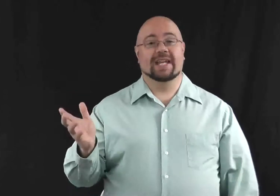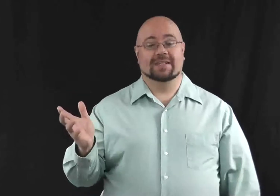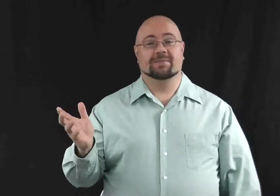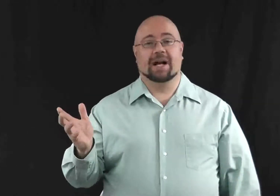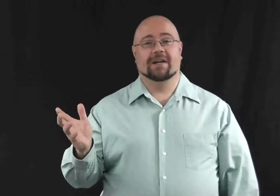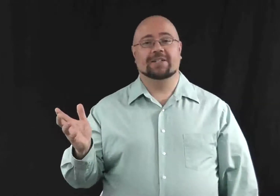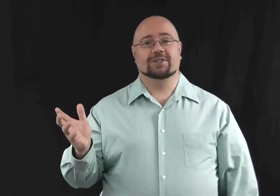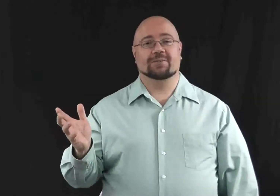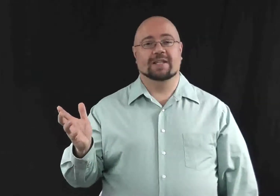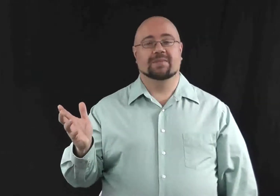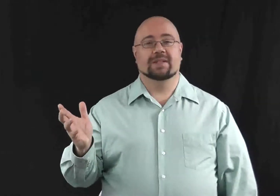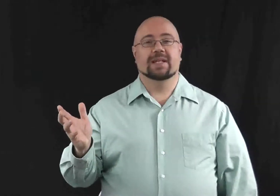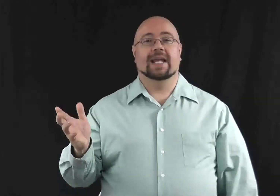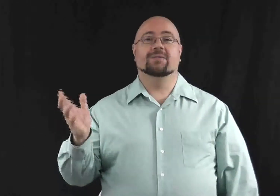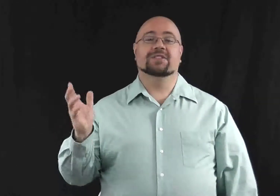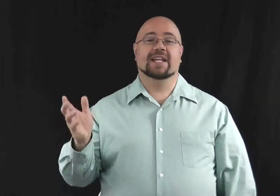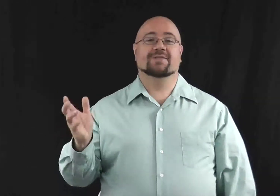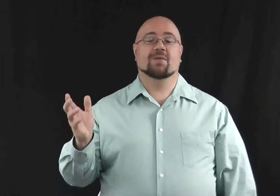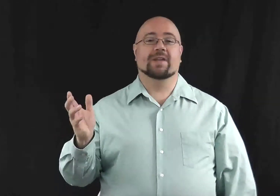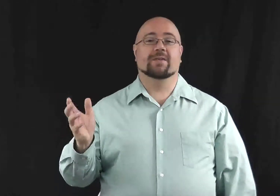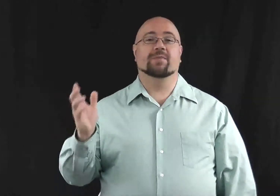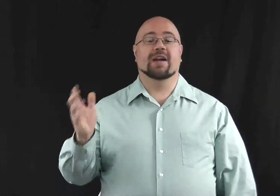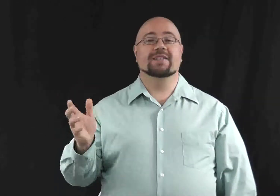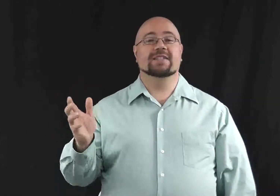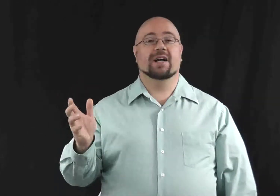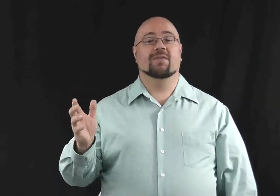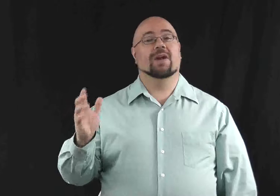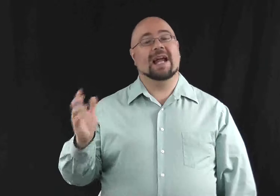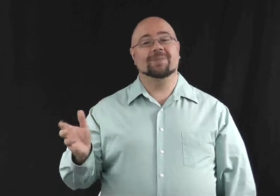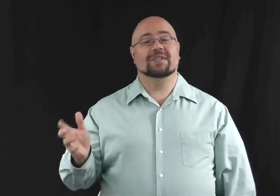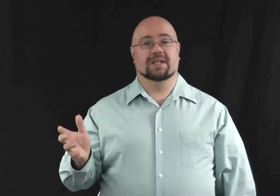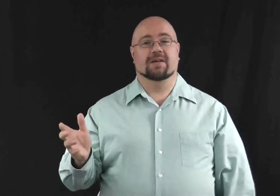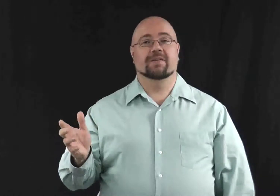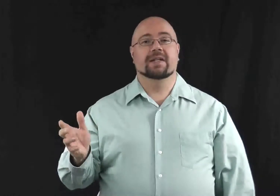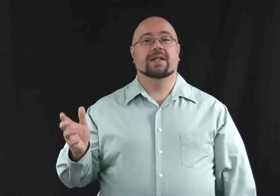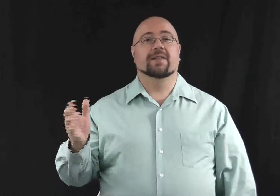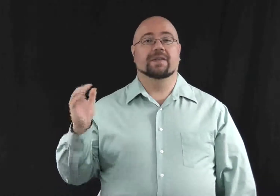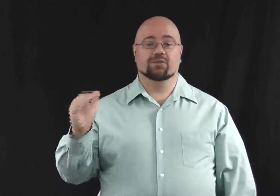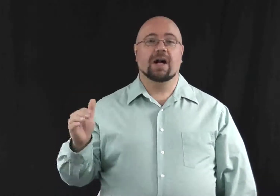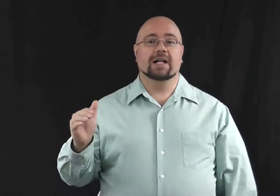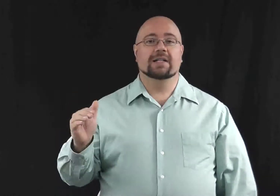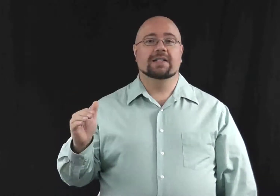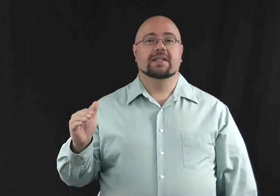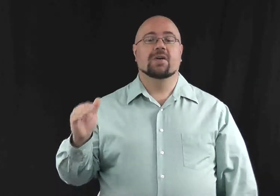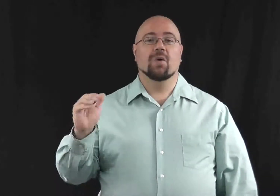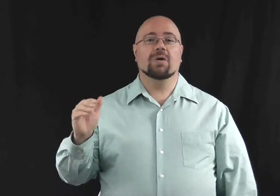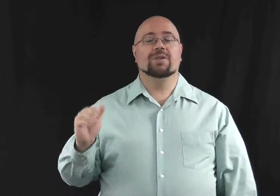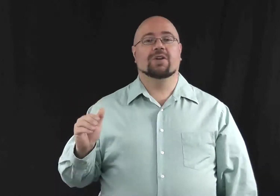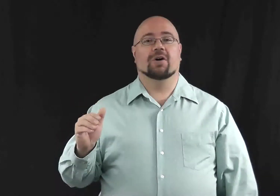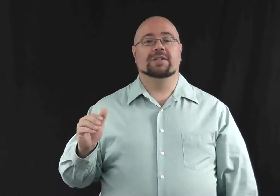this biological specimen and it will test for either the presence of or absence of the drug or what's called a